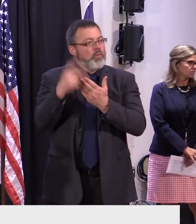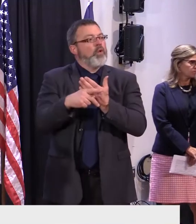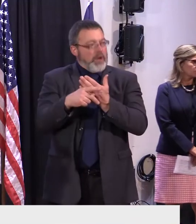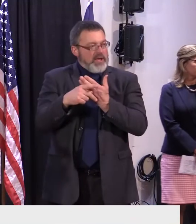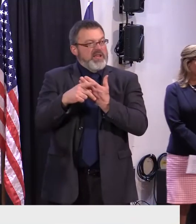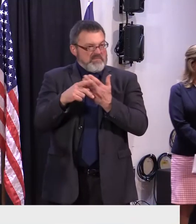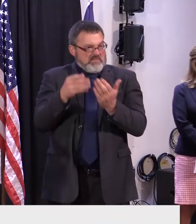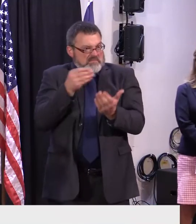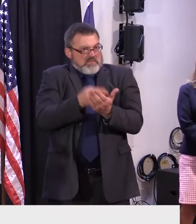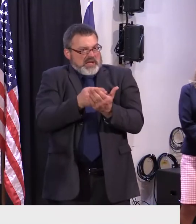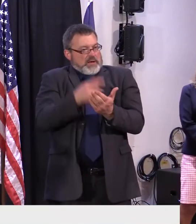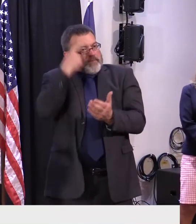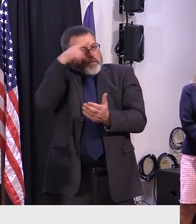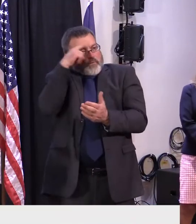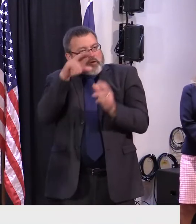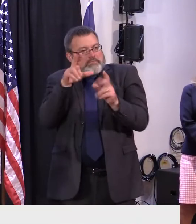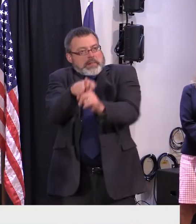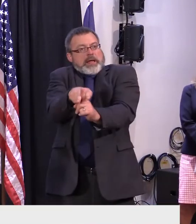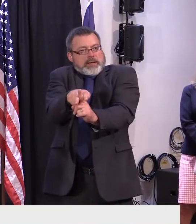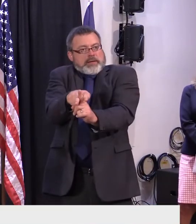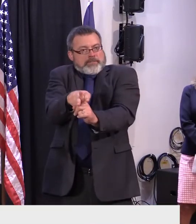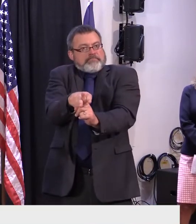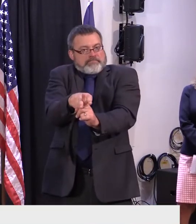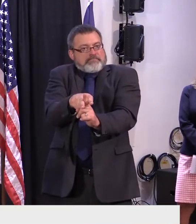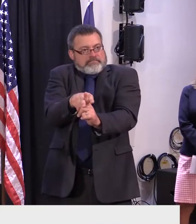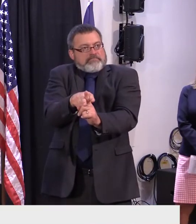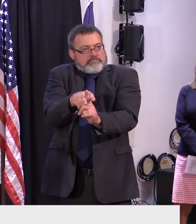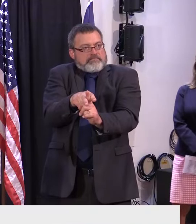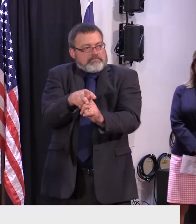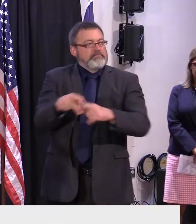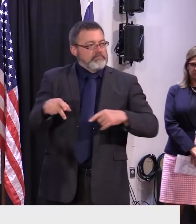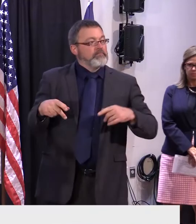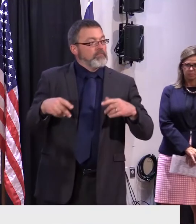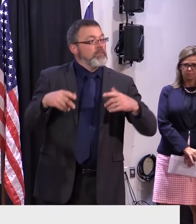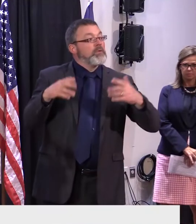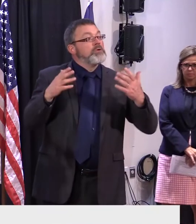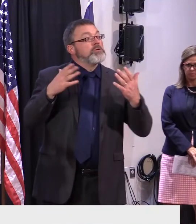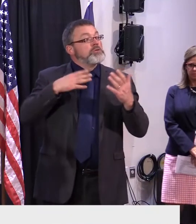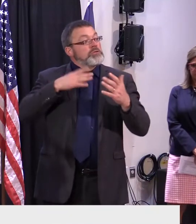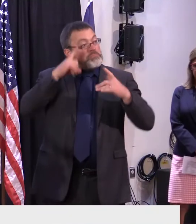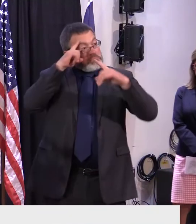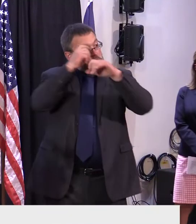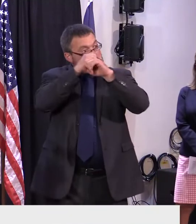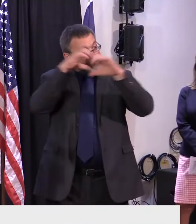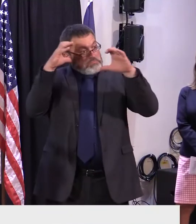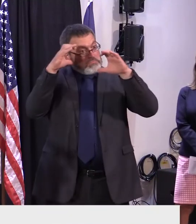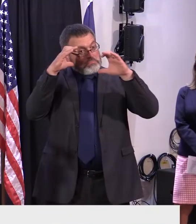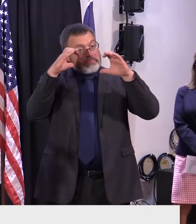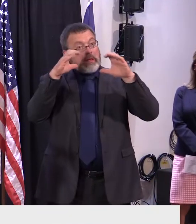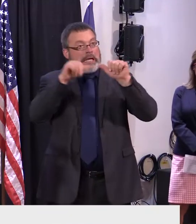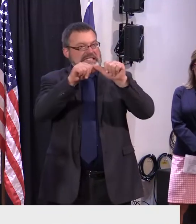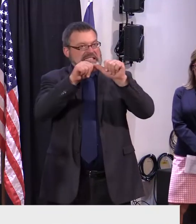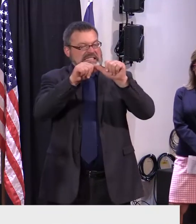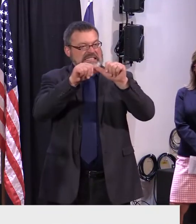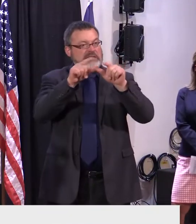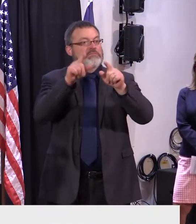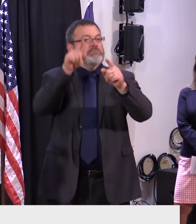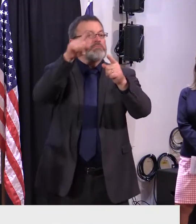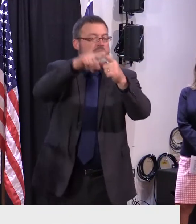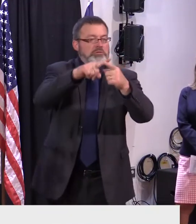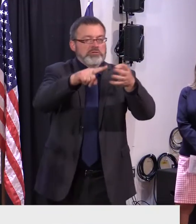emergency rental assistance funds is anticipated to run through the end of March, towards the end of the winter.